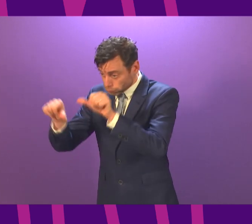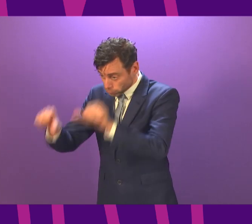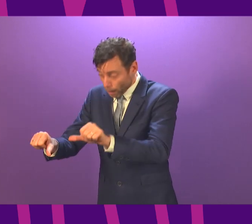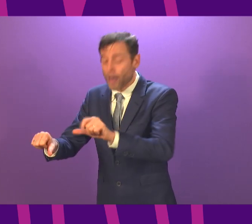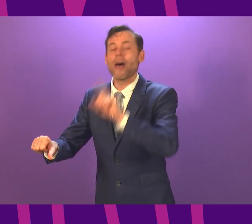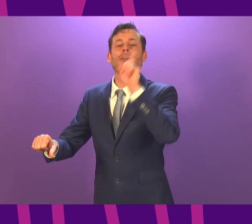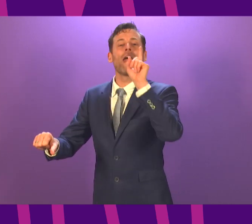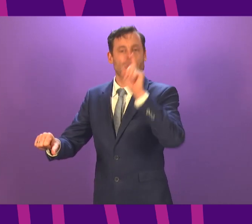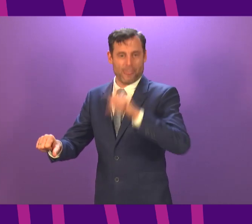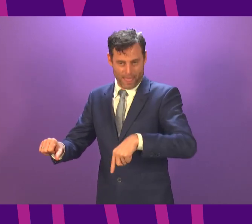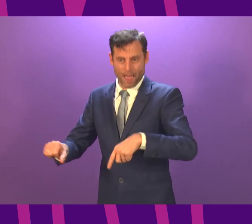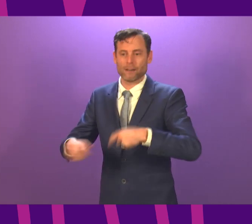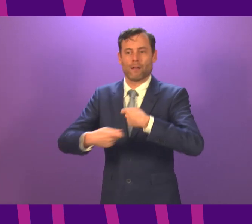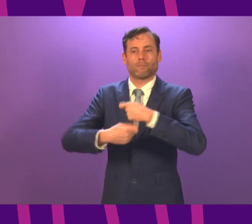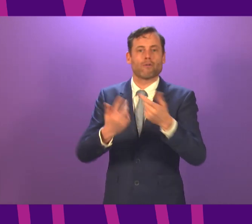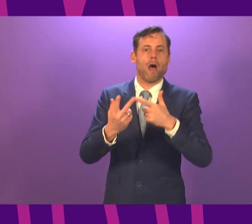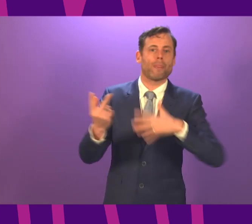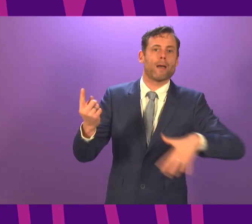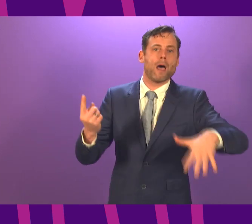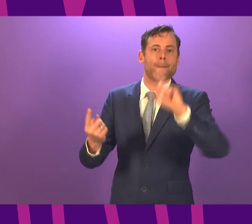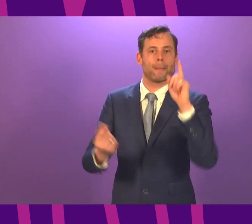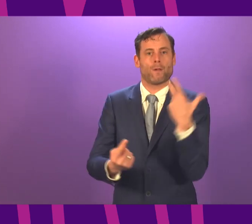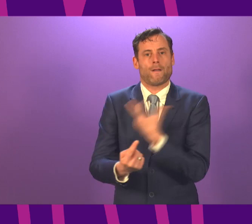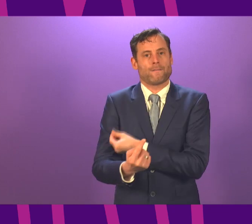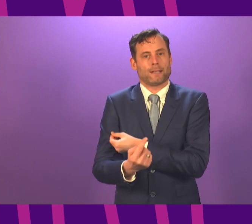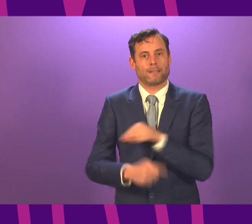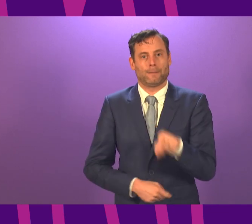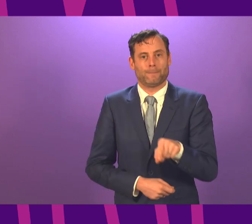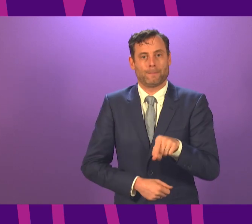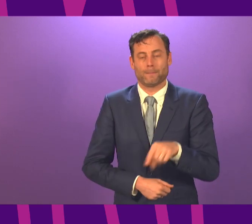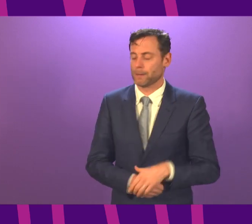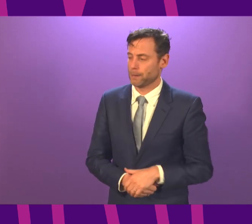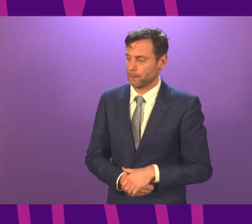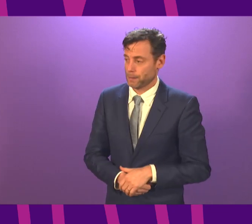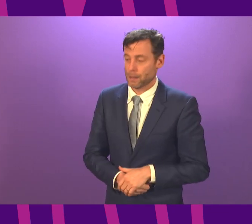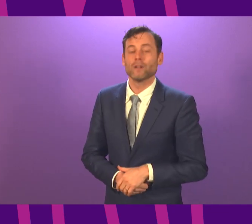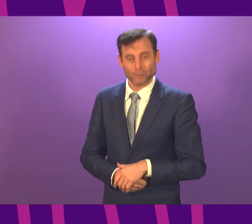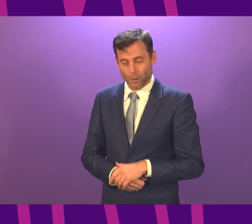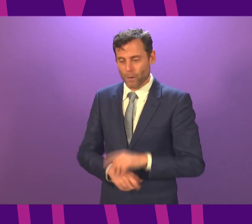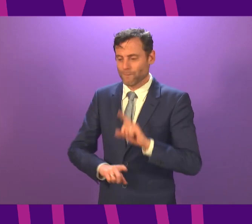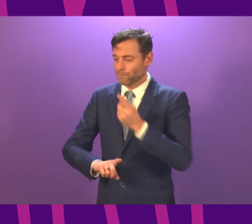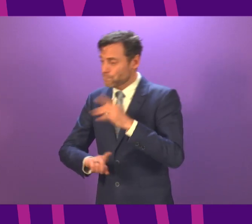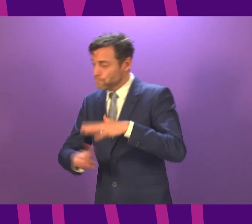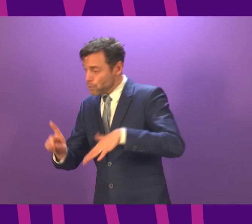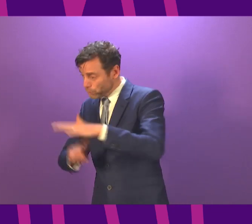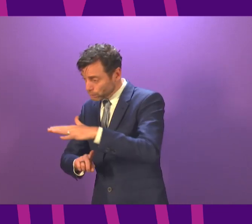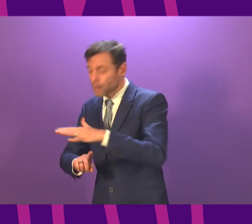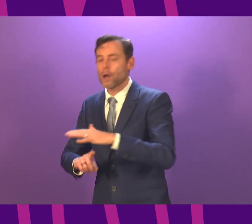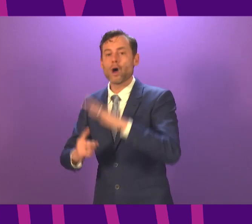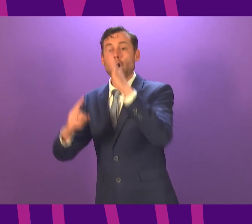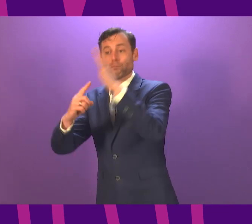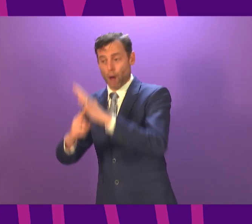start vaccinating the rest of the population and we will do this in parallel with completing second doses for those on the priority list.